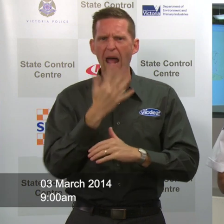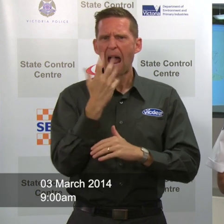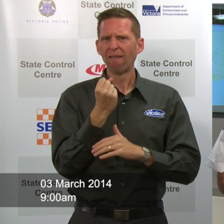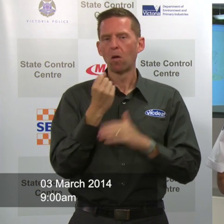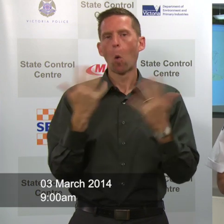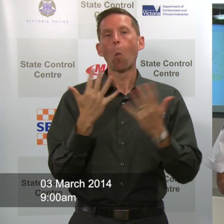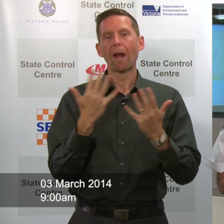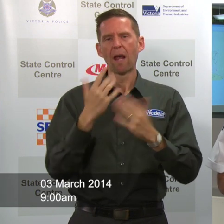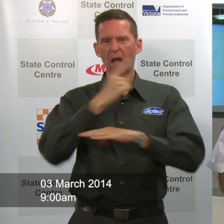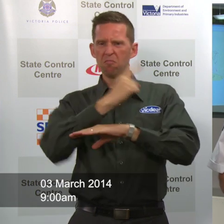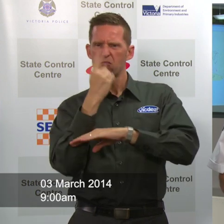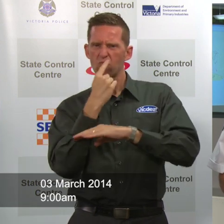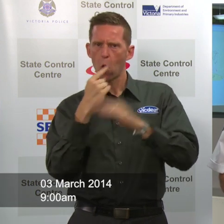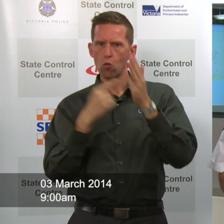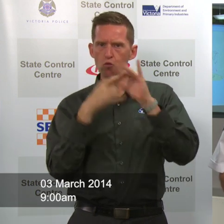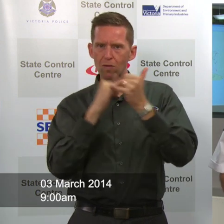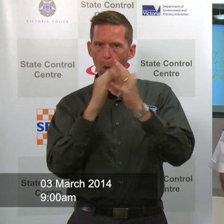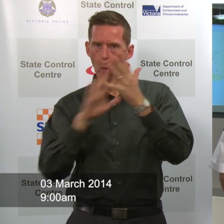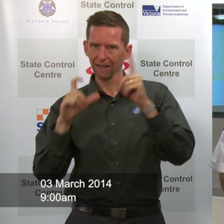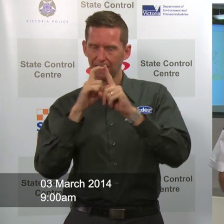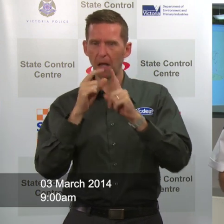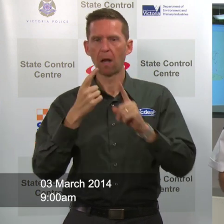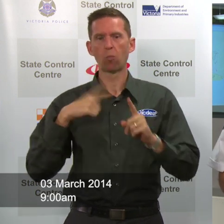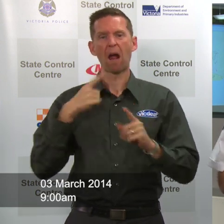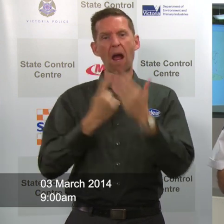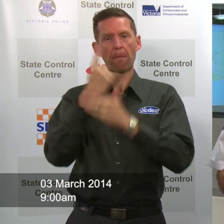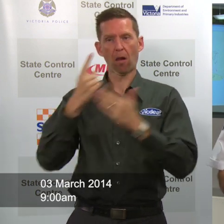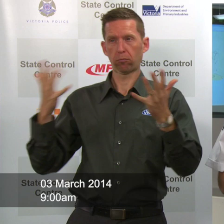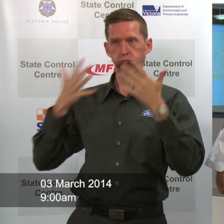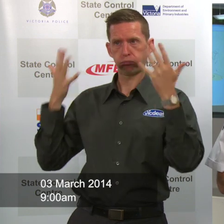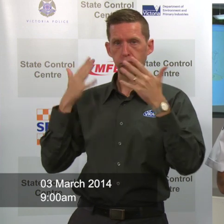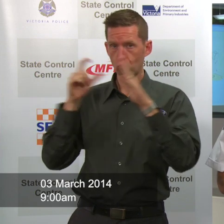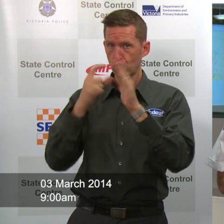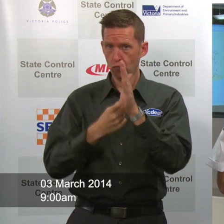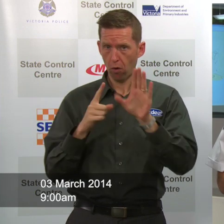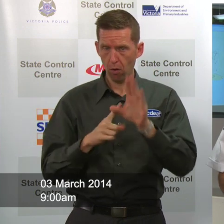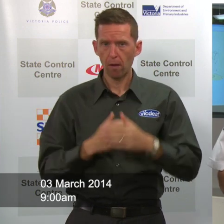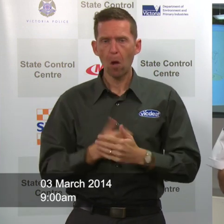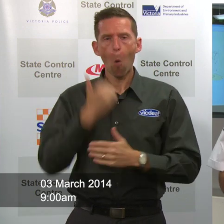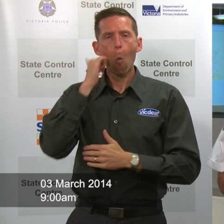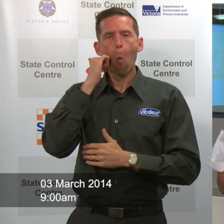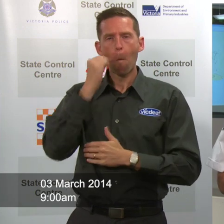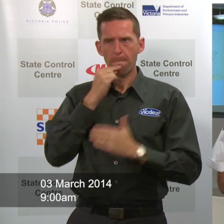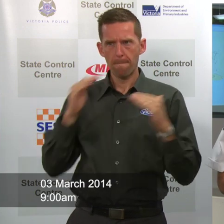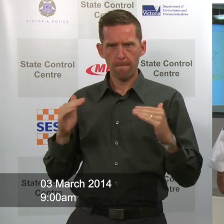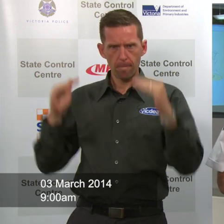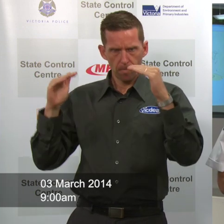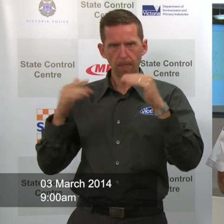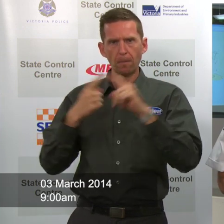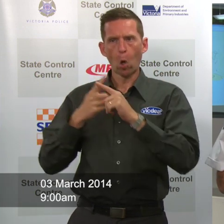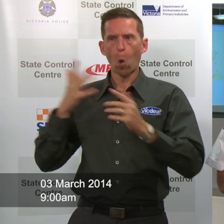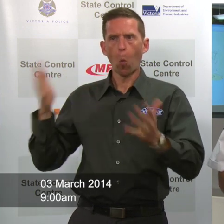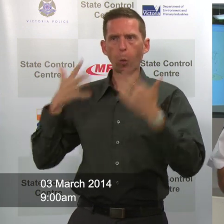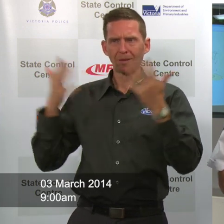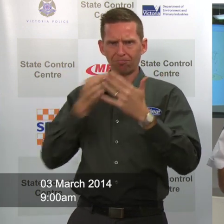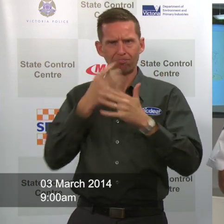on Tuesday and Wednesday due to the fact that there's drier air. Temperatures are up a little bit and the wind increases in speed